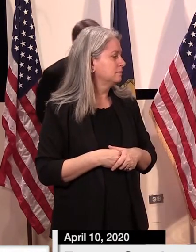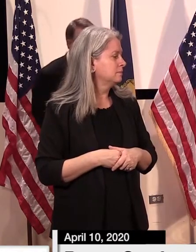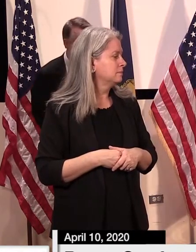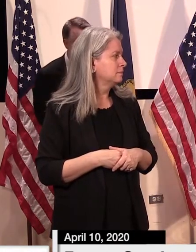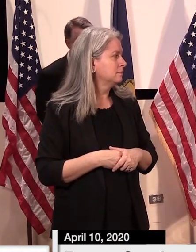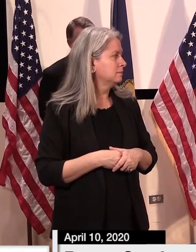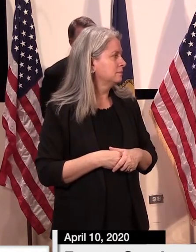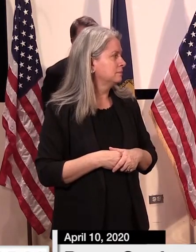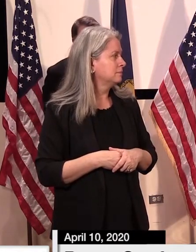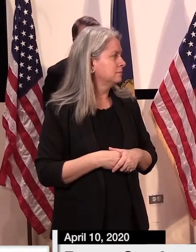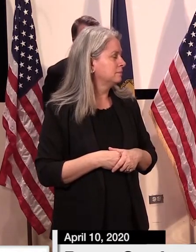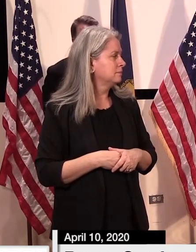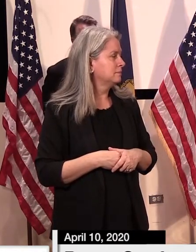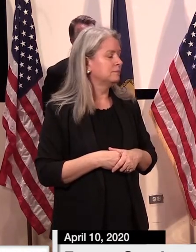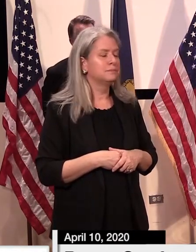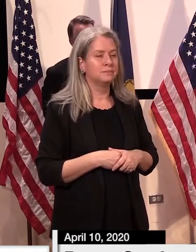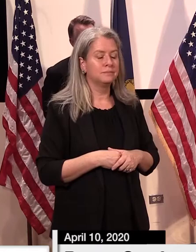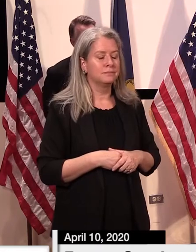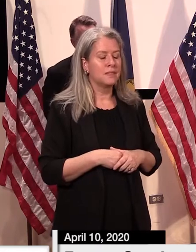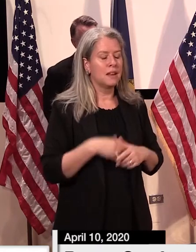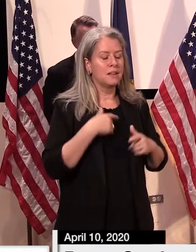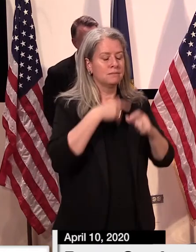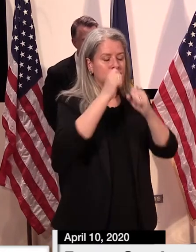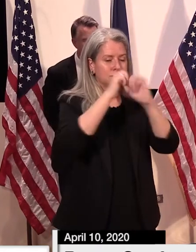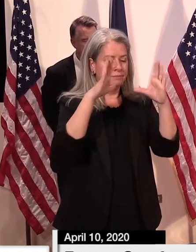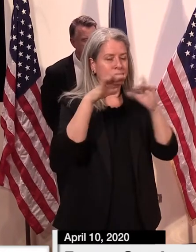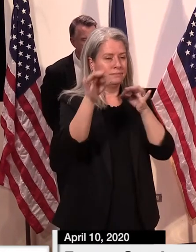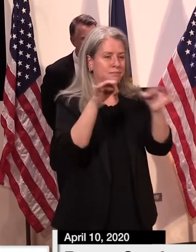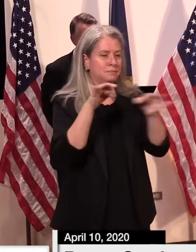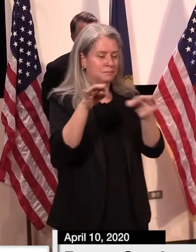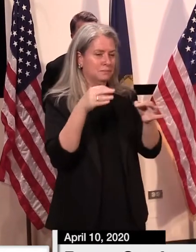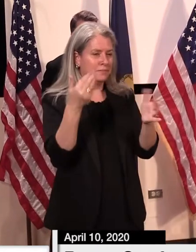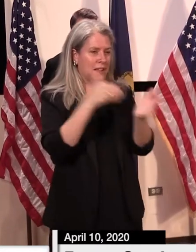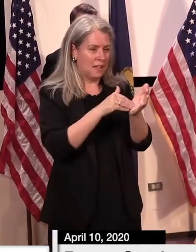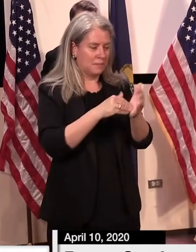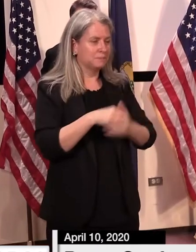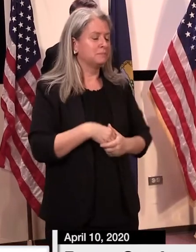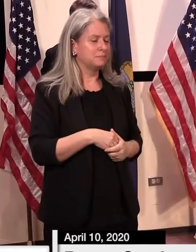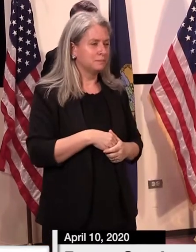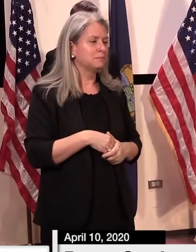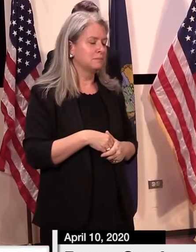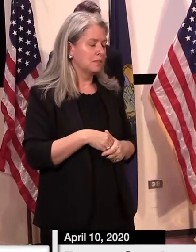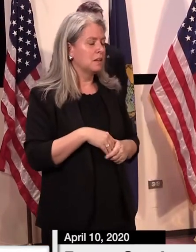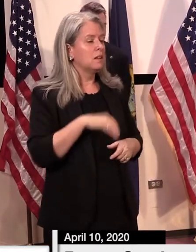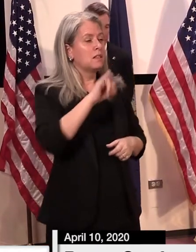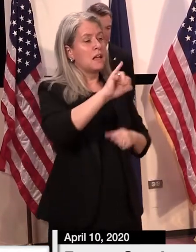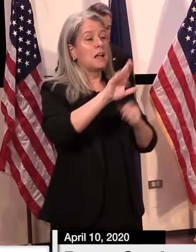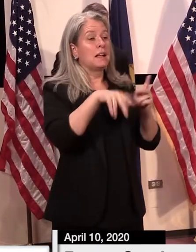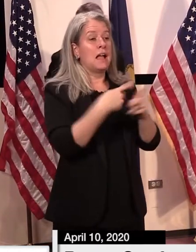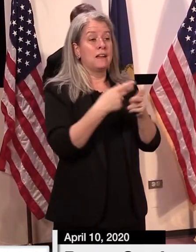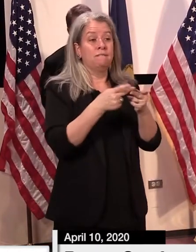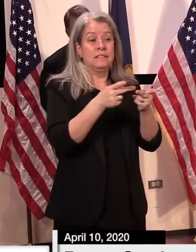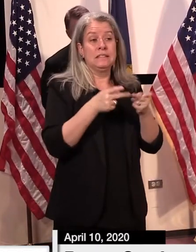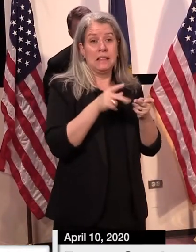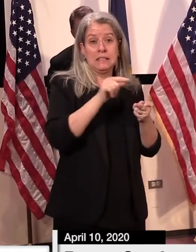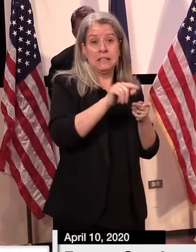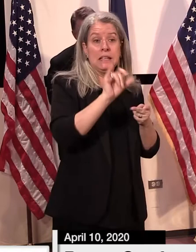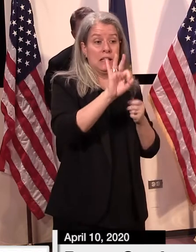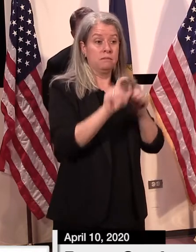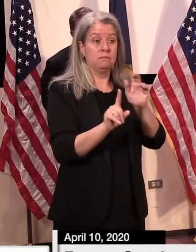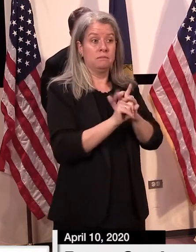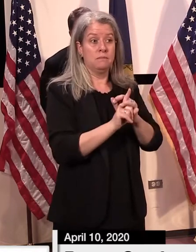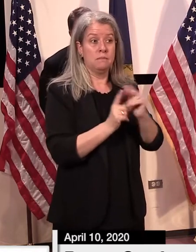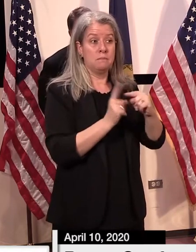Here's what the plan is. Like I said, with those facilities that I mentioned, if there's a case or cases,